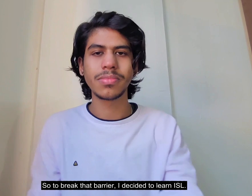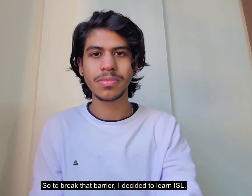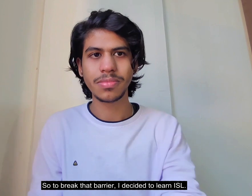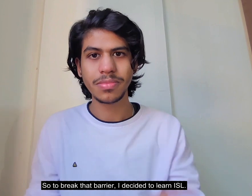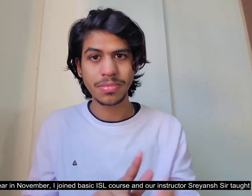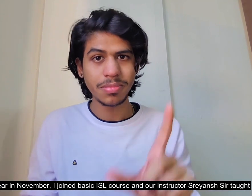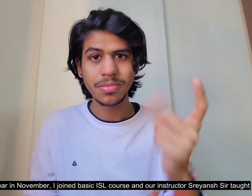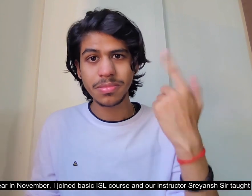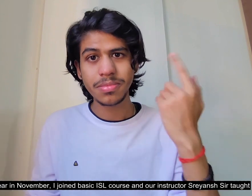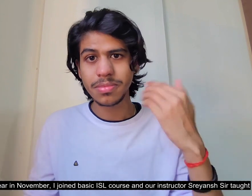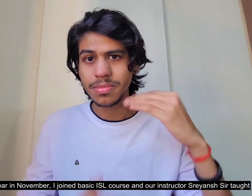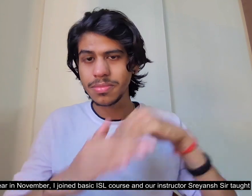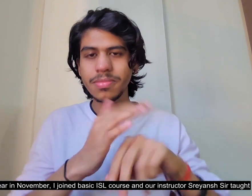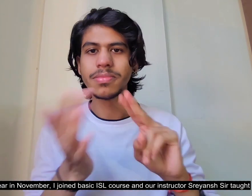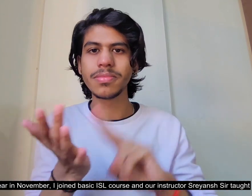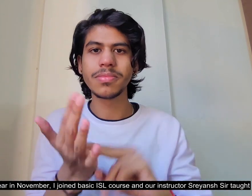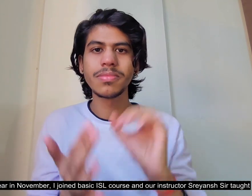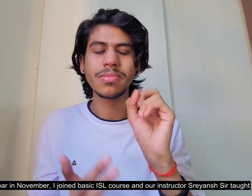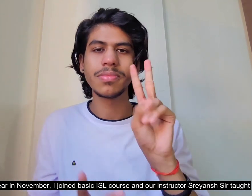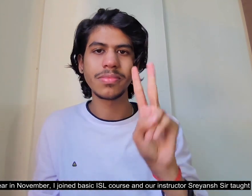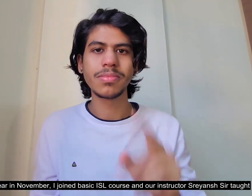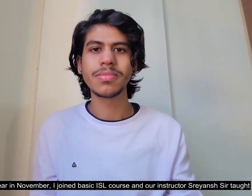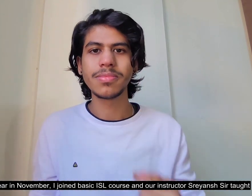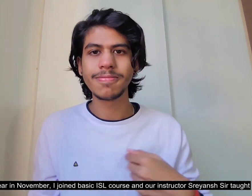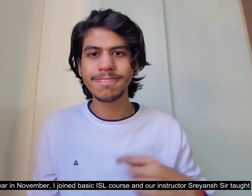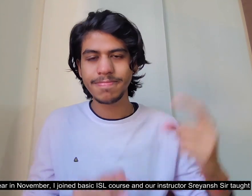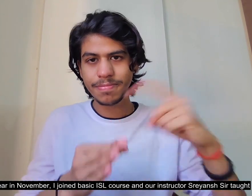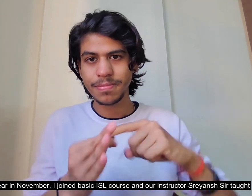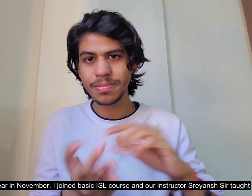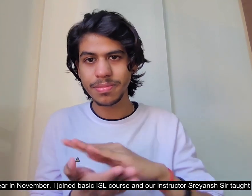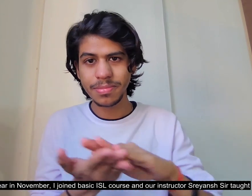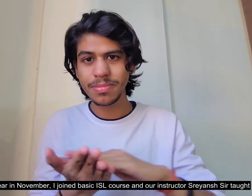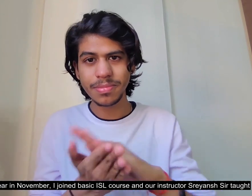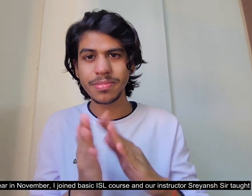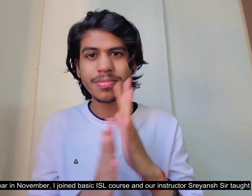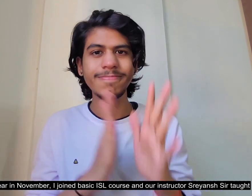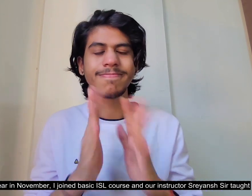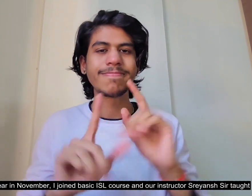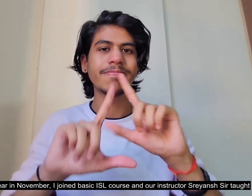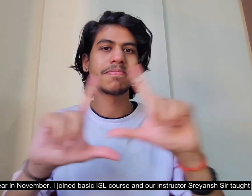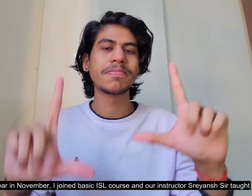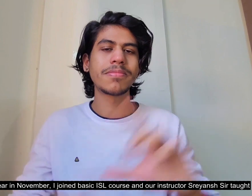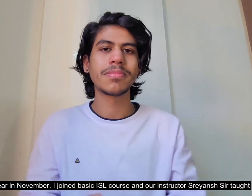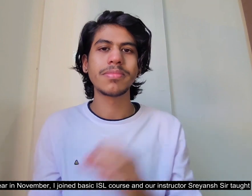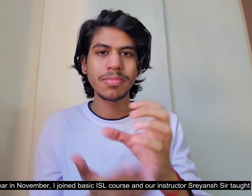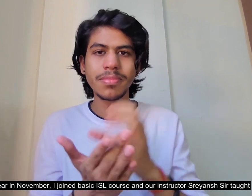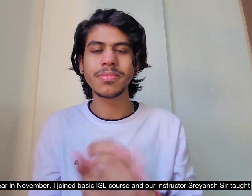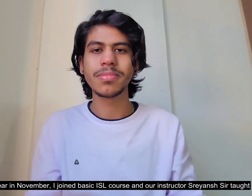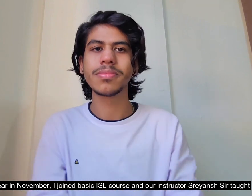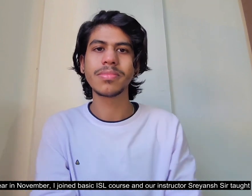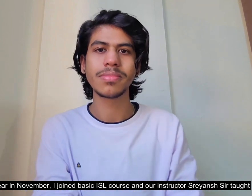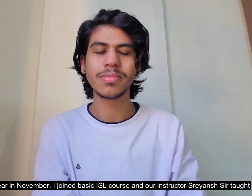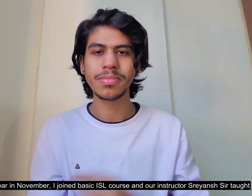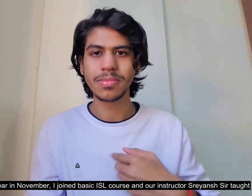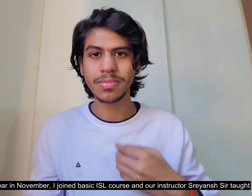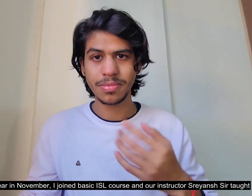Last year in November, I joined basic ISL course, and our